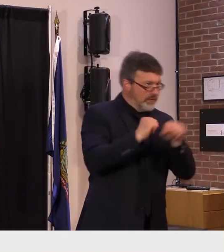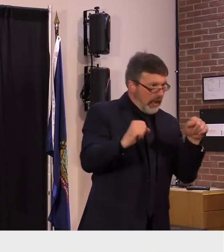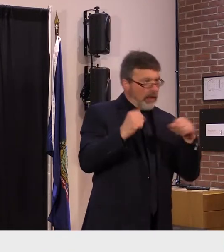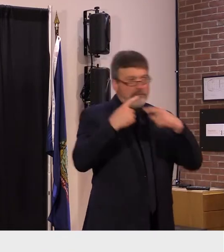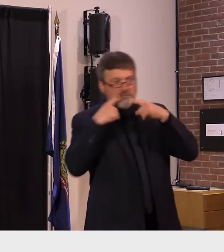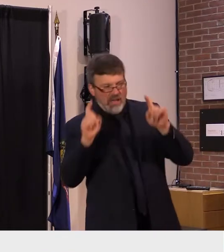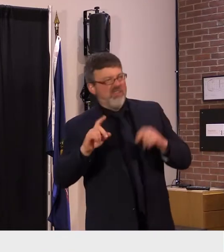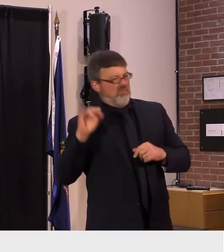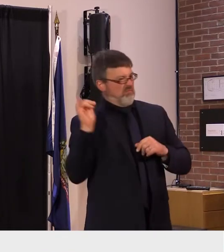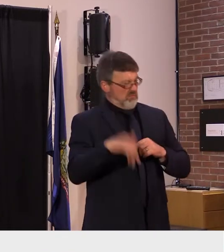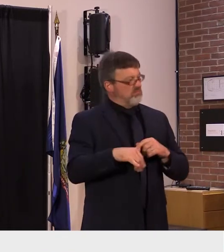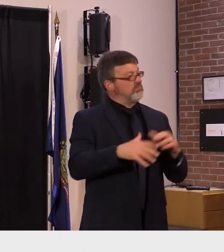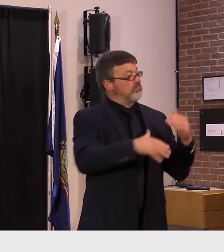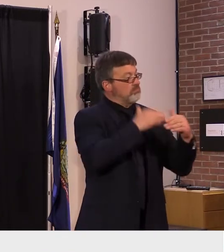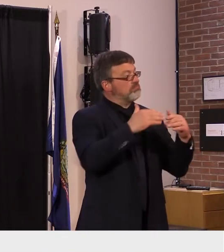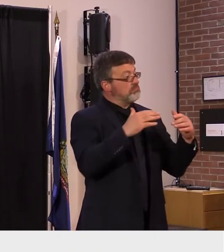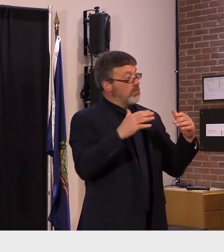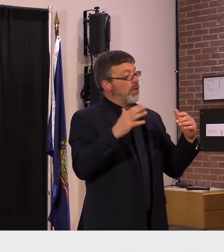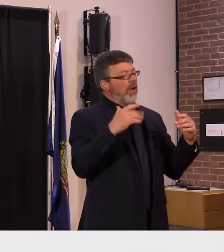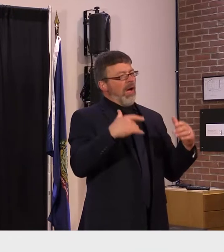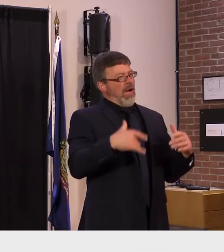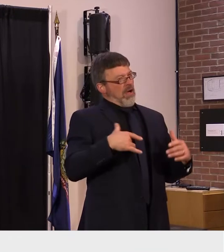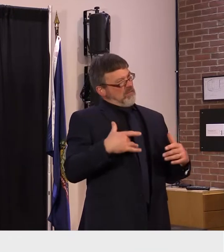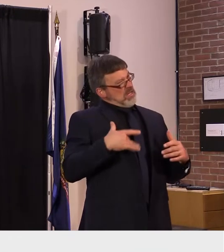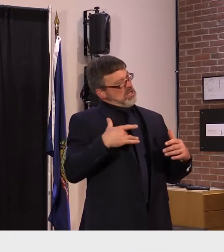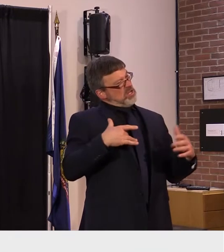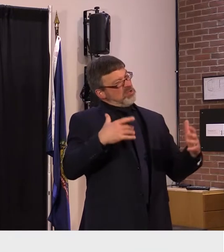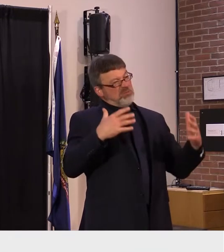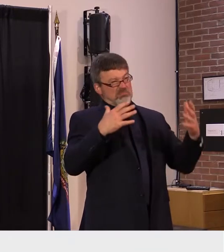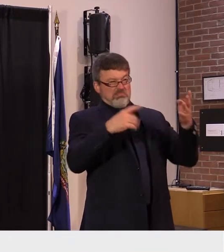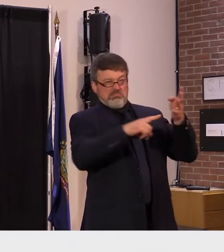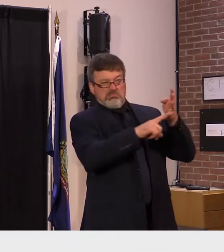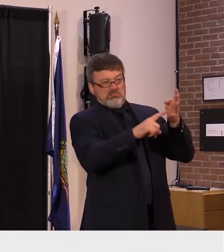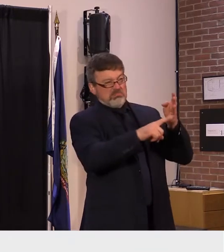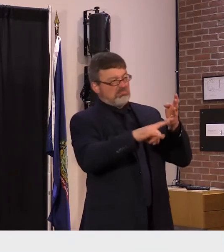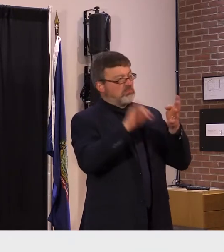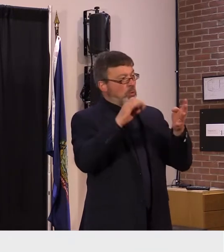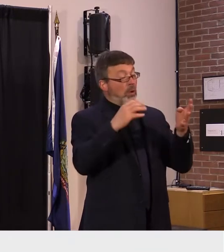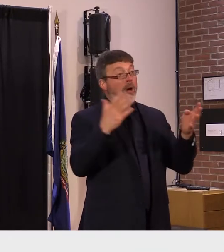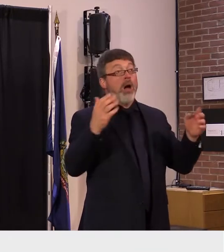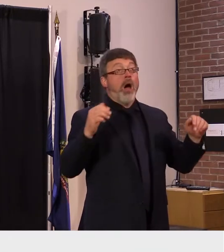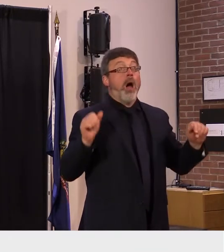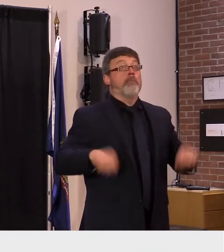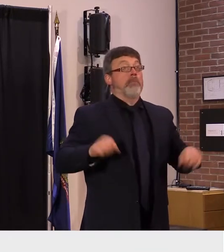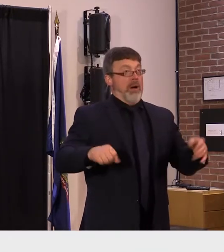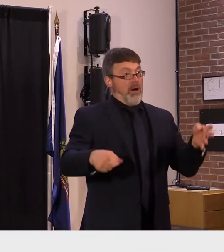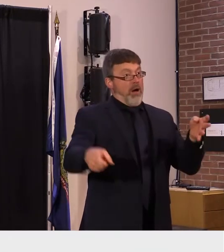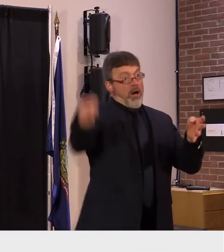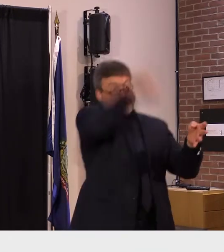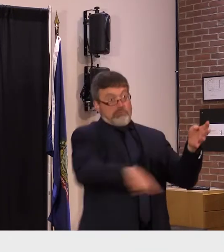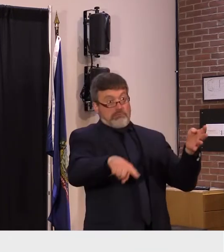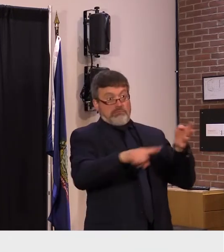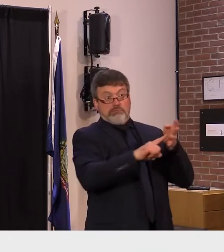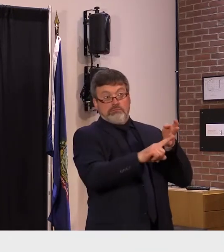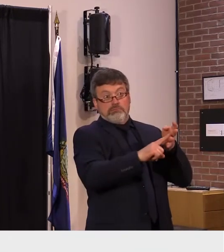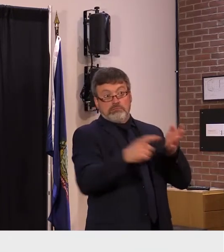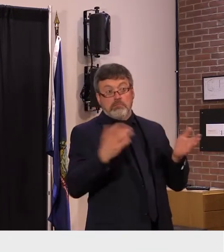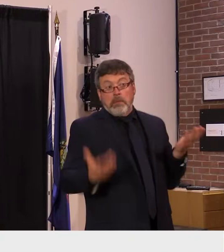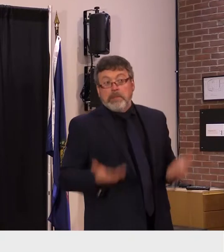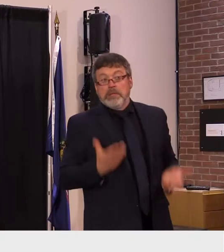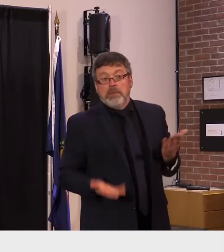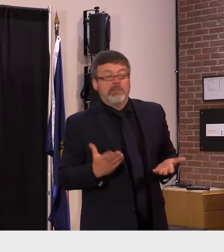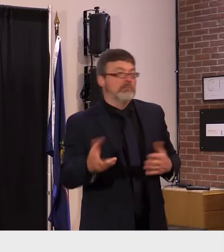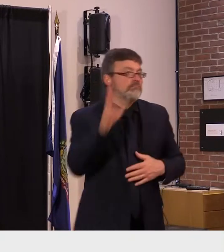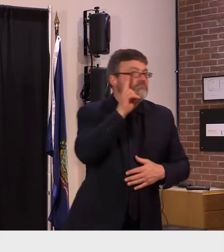june possibly as early as the week of june 20th i want to remind parents and caregivers that most